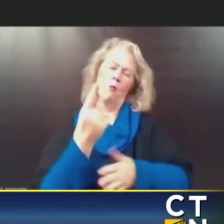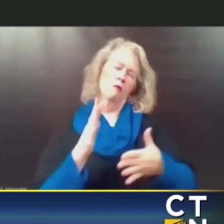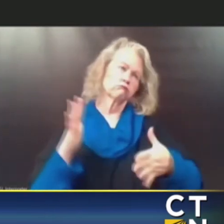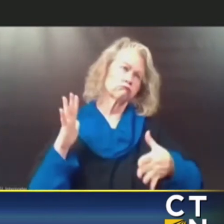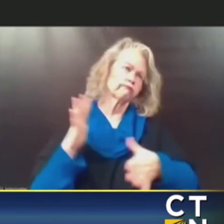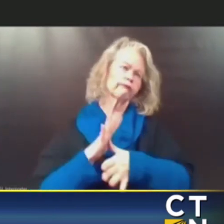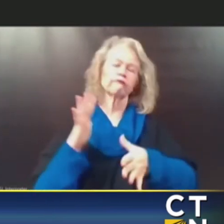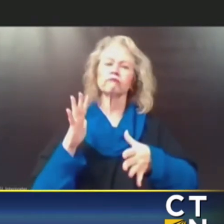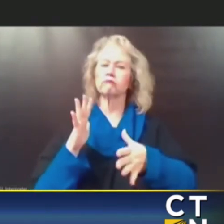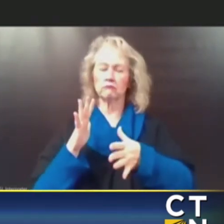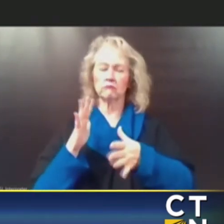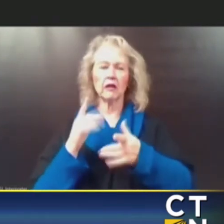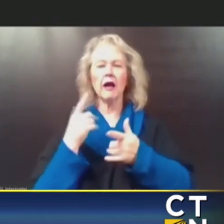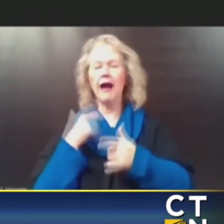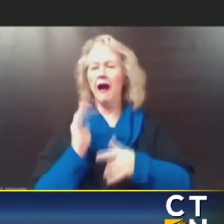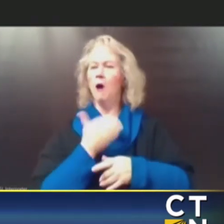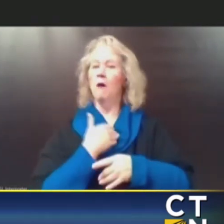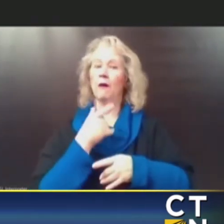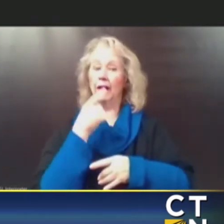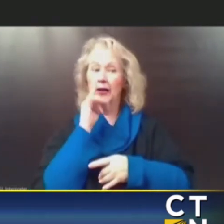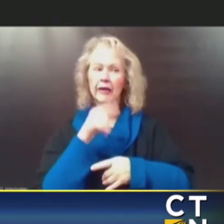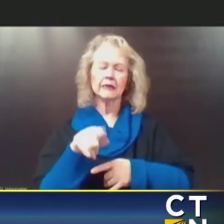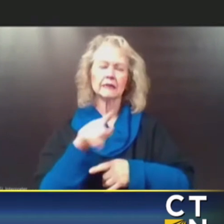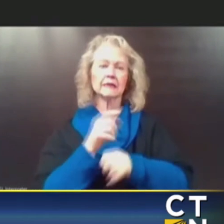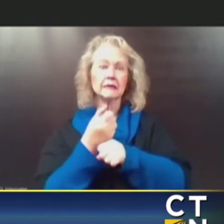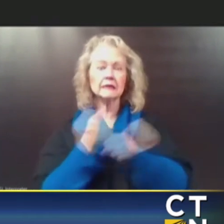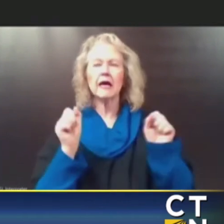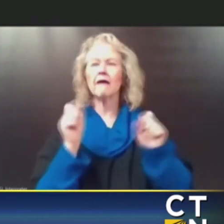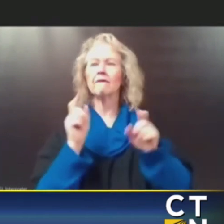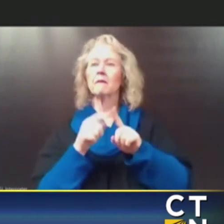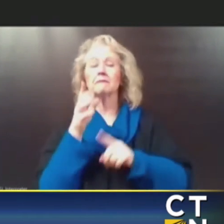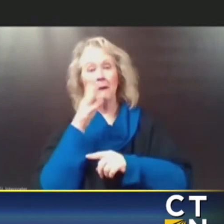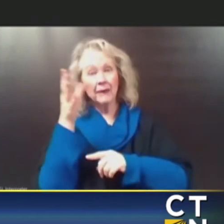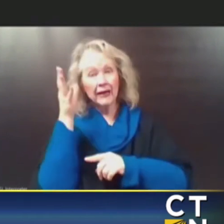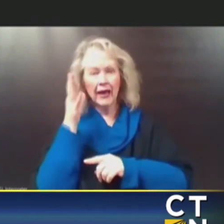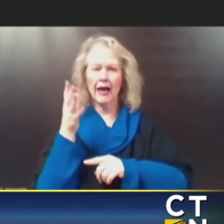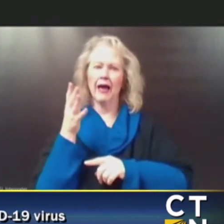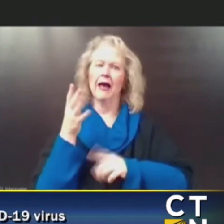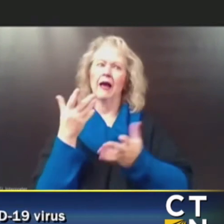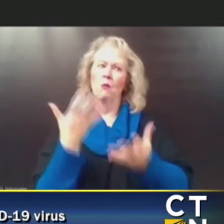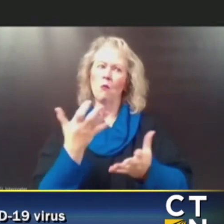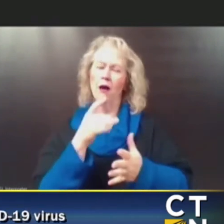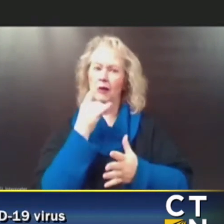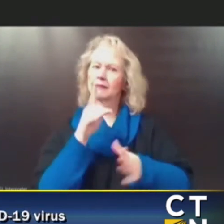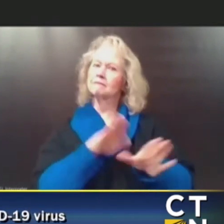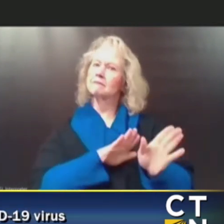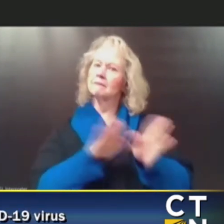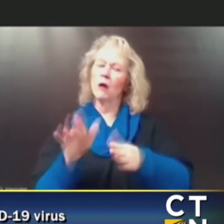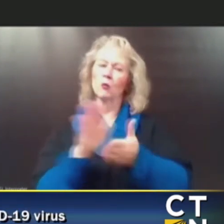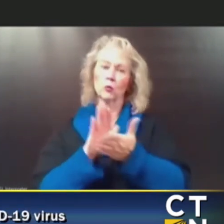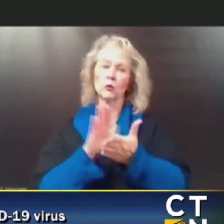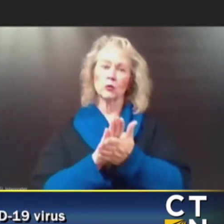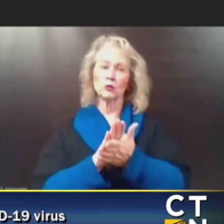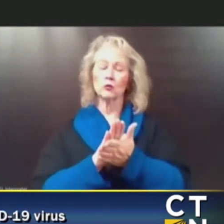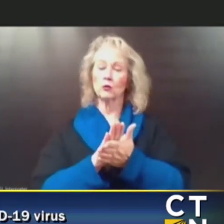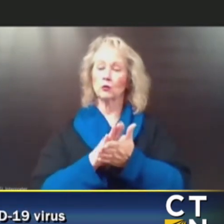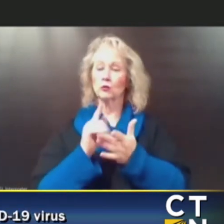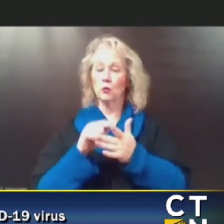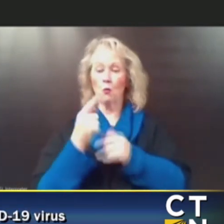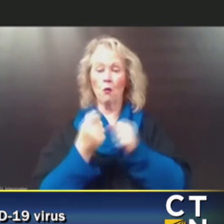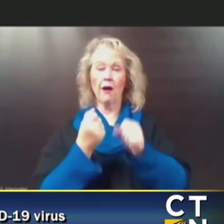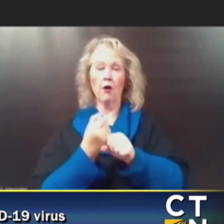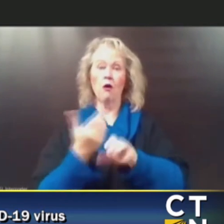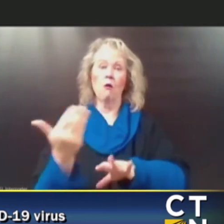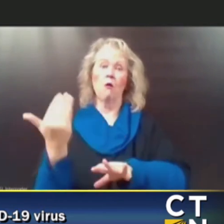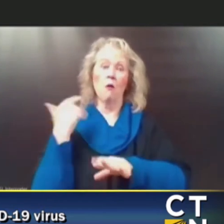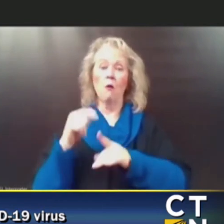and what that meant for our kids and what that meant for mom and dad being able to get back to school. So a year ago, September, we were one